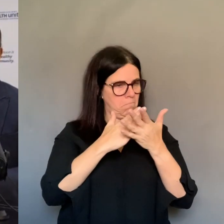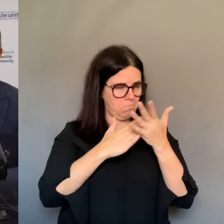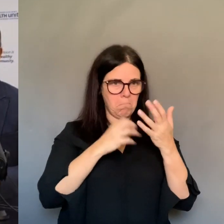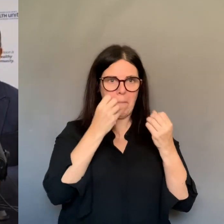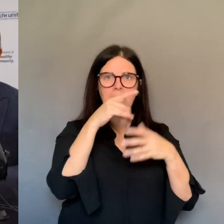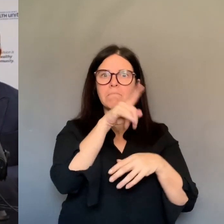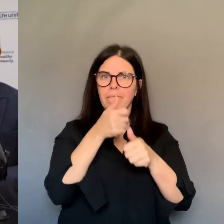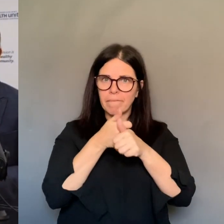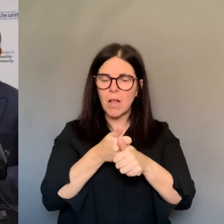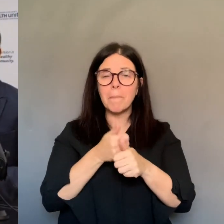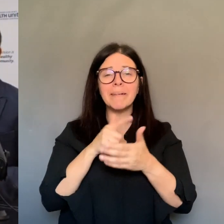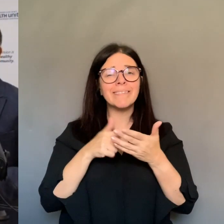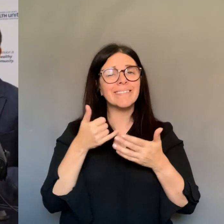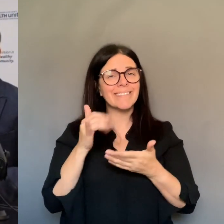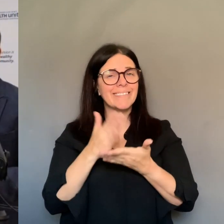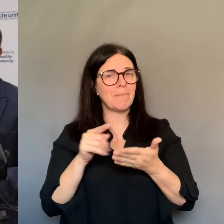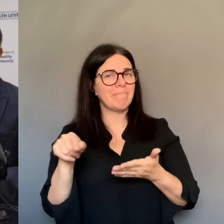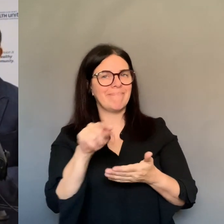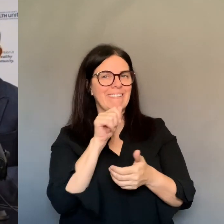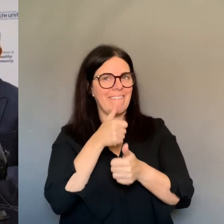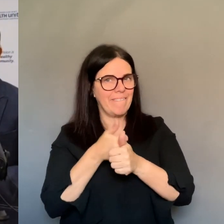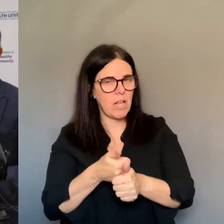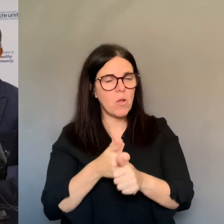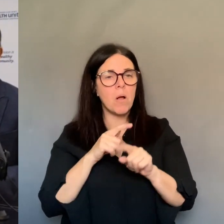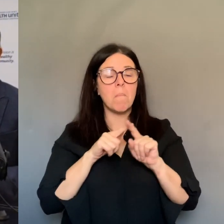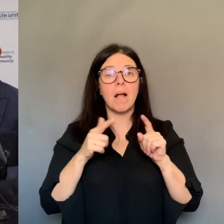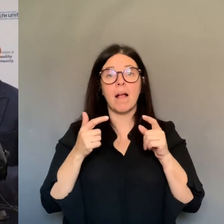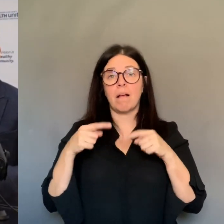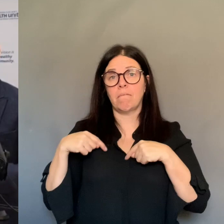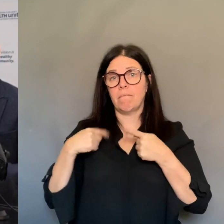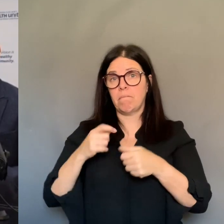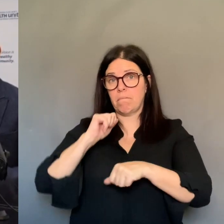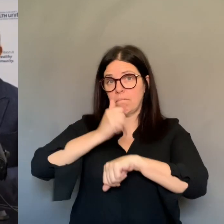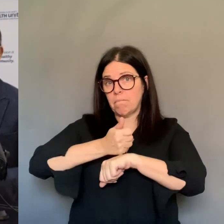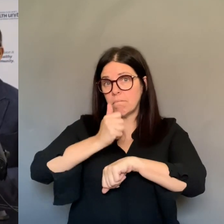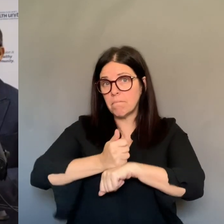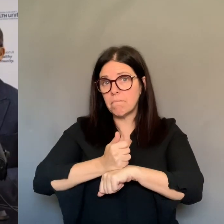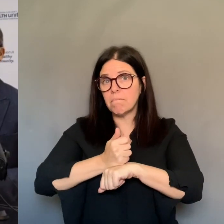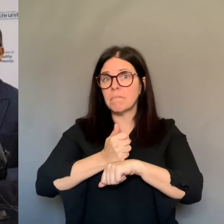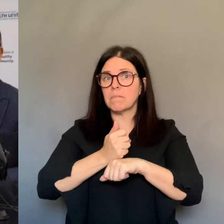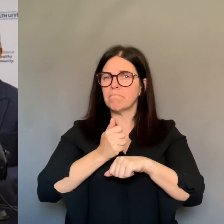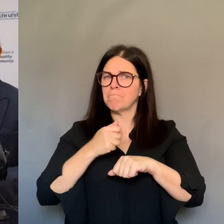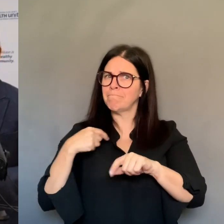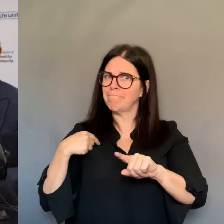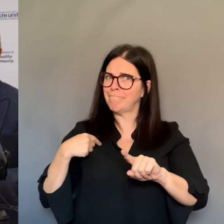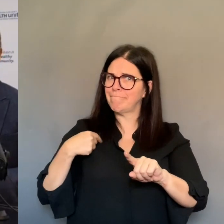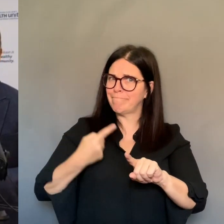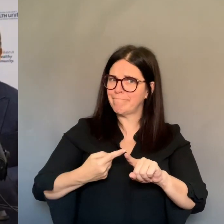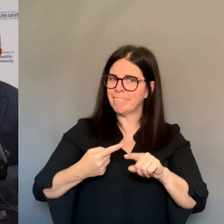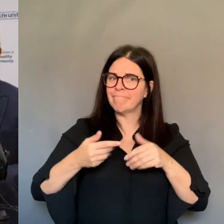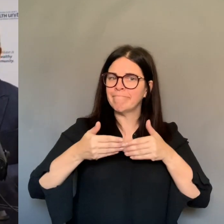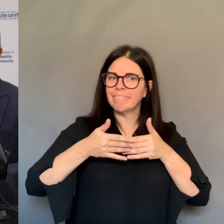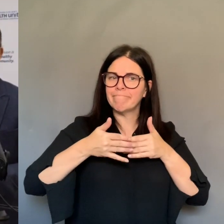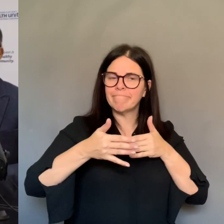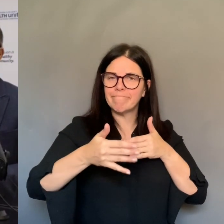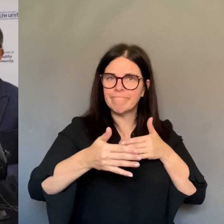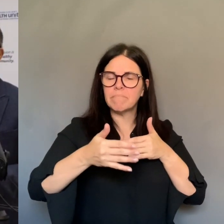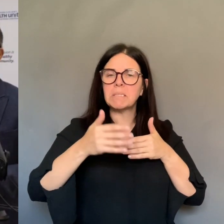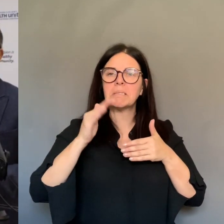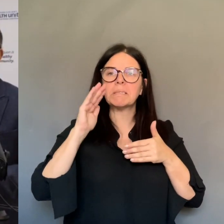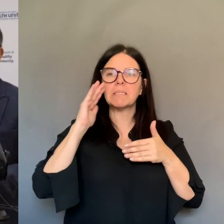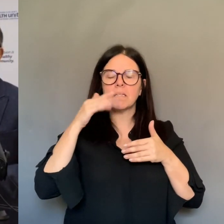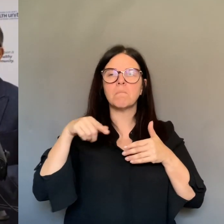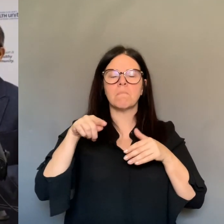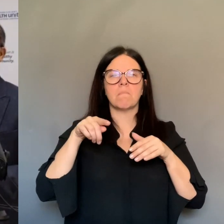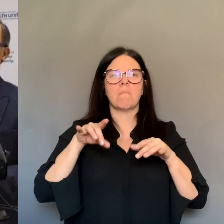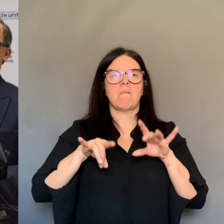education to the community that what does it mean about physical distancing. And that's why I reiterated some of the same messaging again to make sure that people